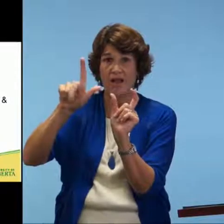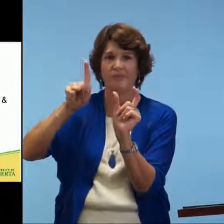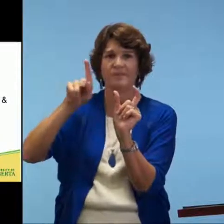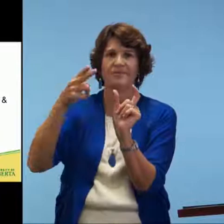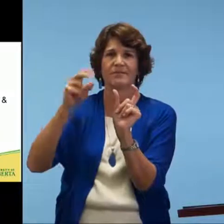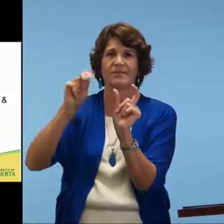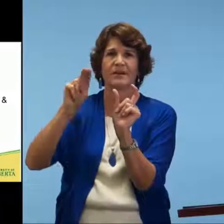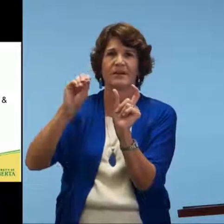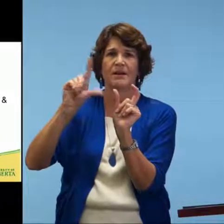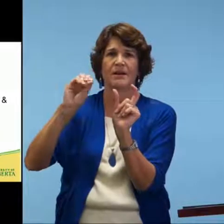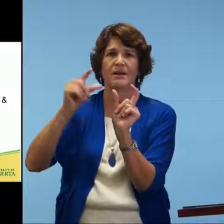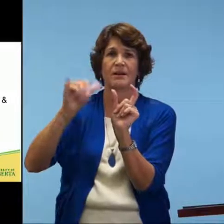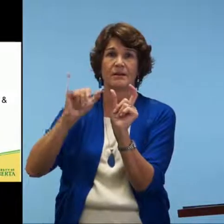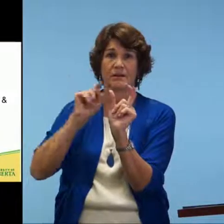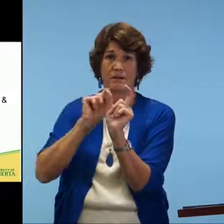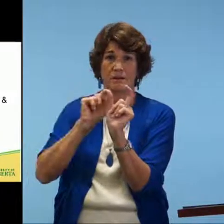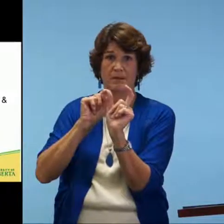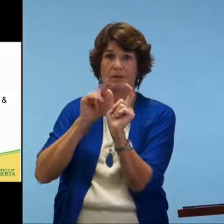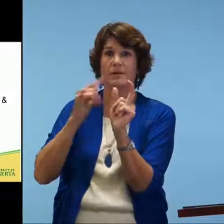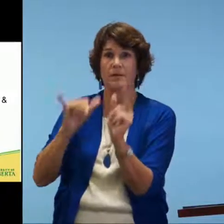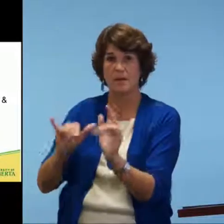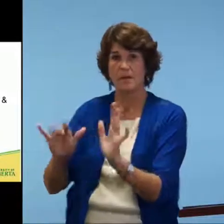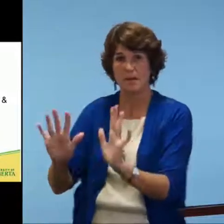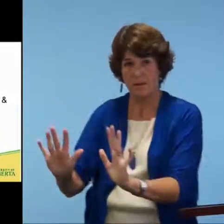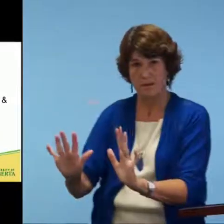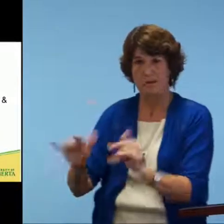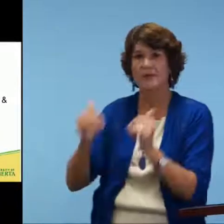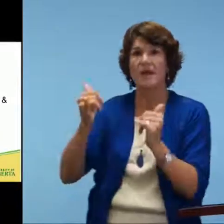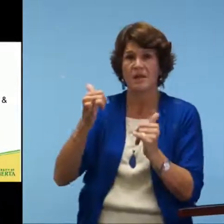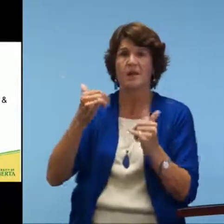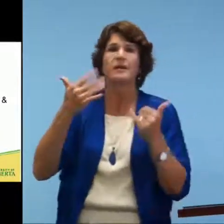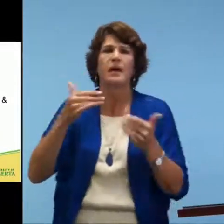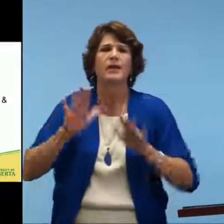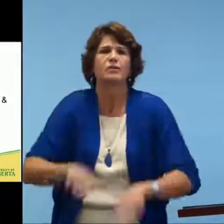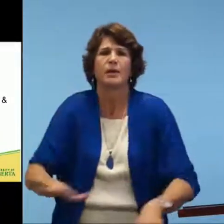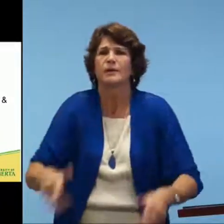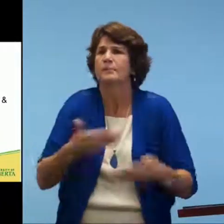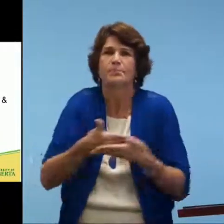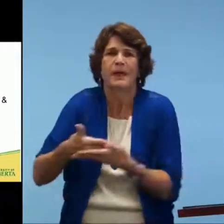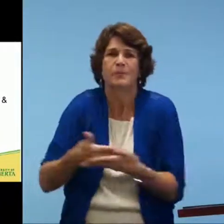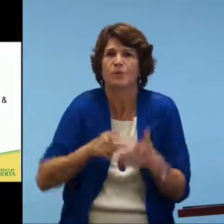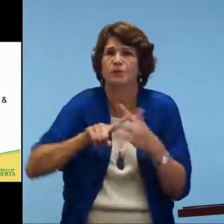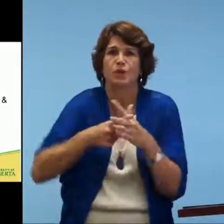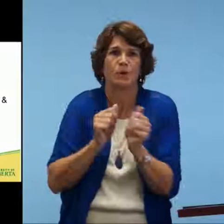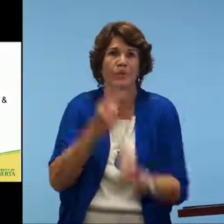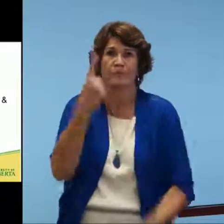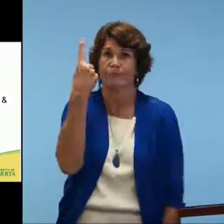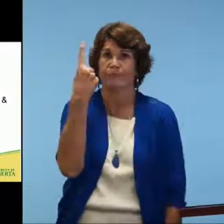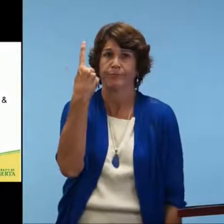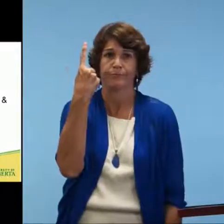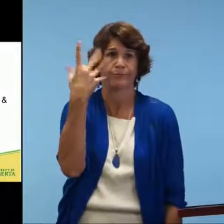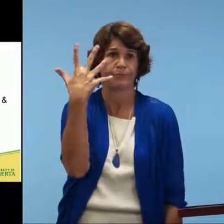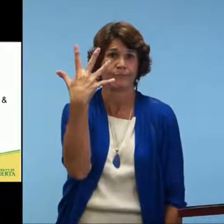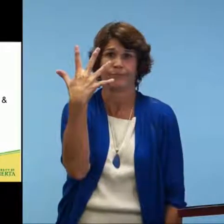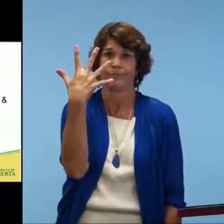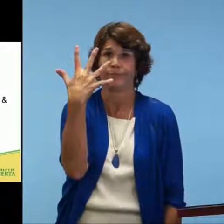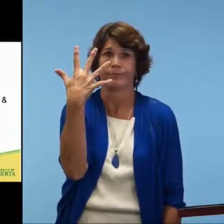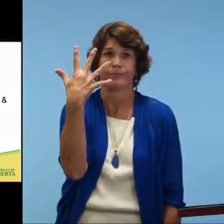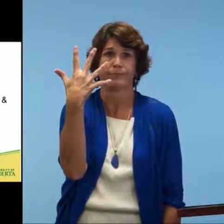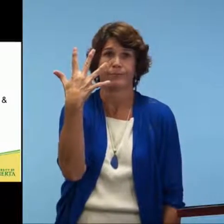of ASL phonology. So that information is out there. And now when we have children or babies who are learning the